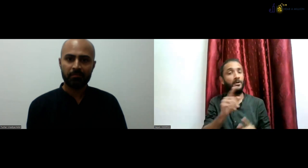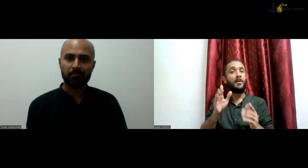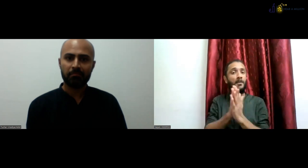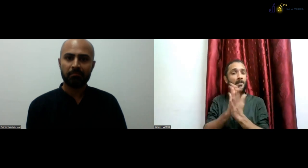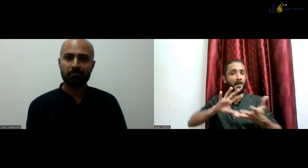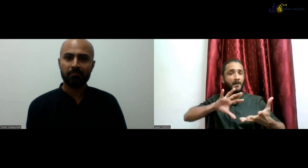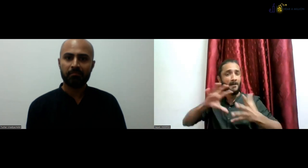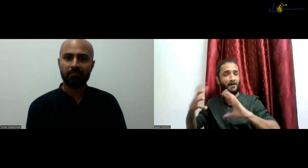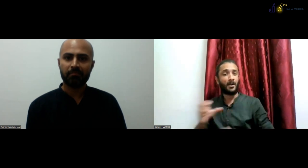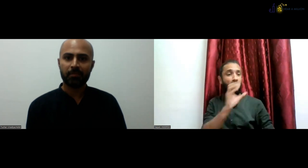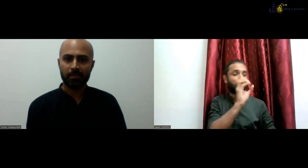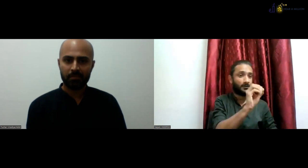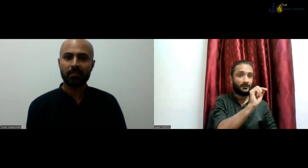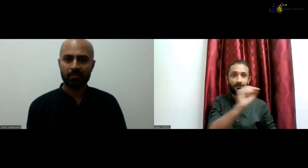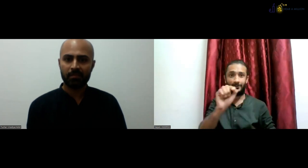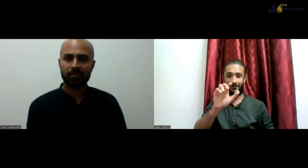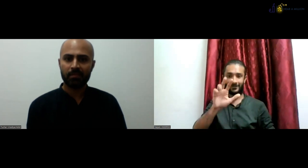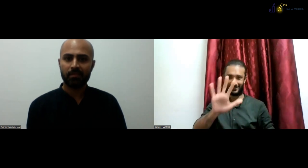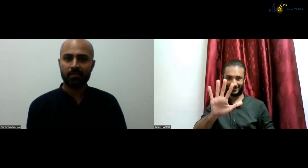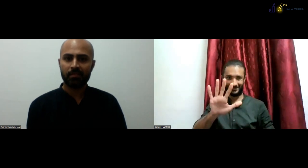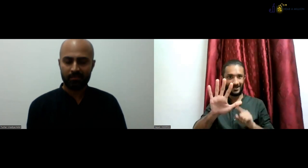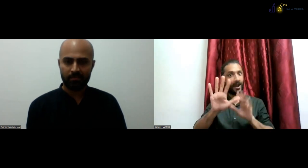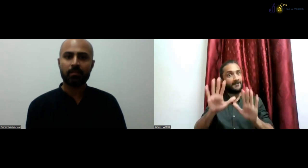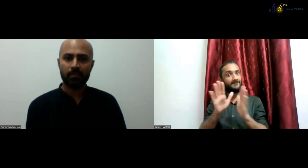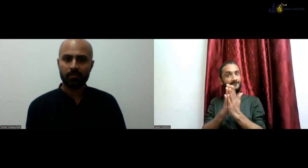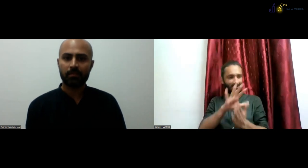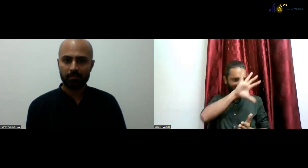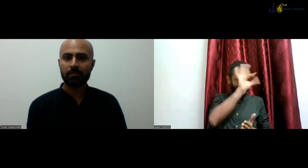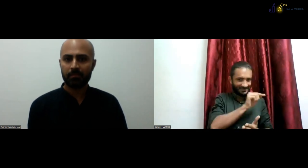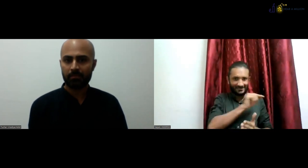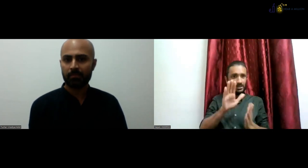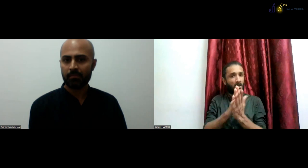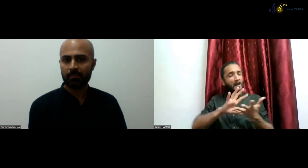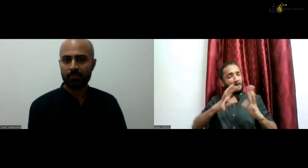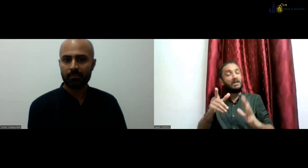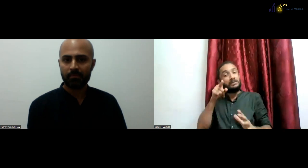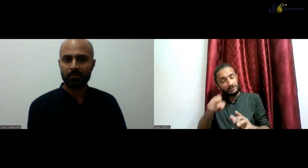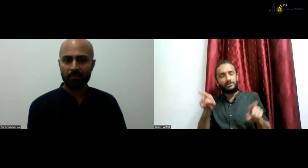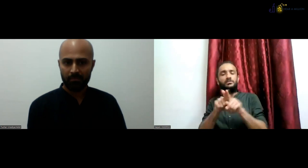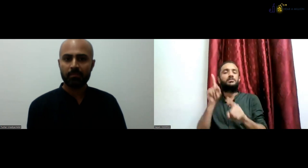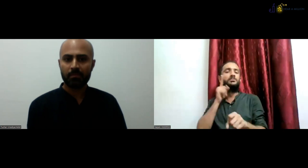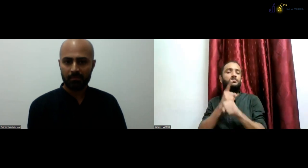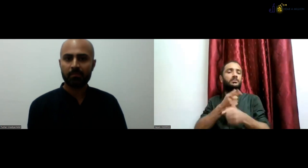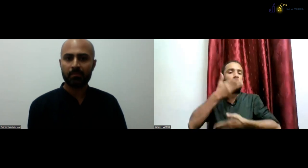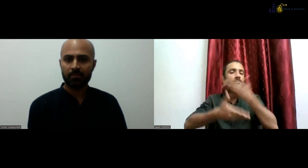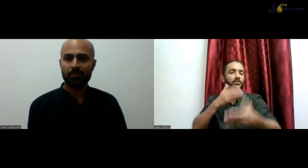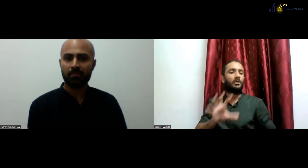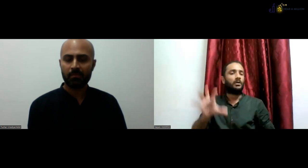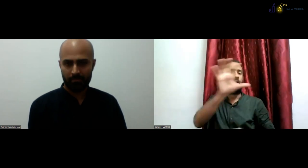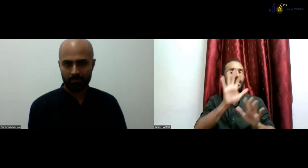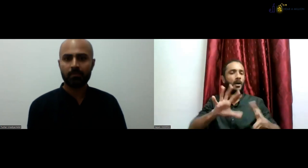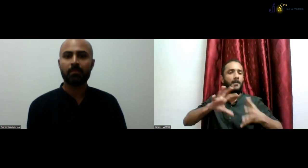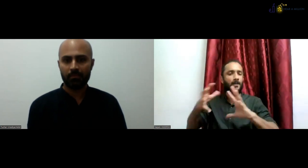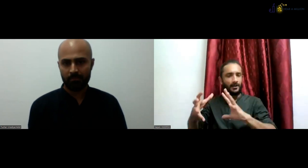becomes a subject. And we have made books in ISL for classes 0 to 5, which are being used at the early intervention